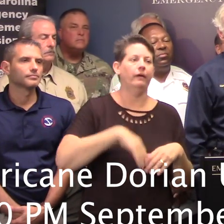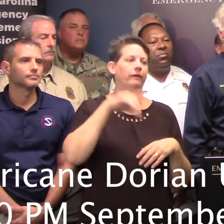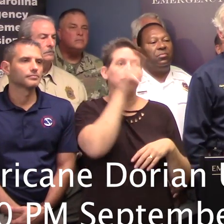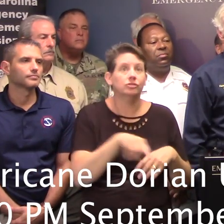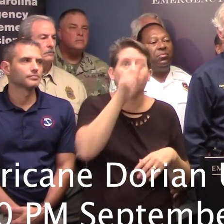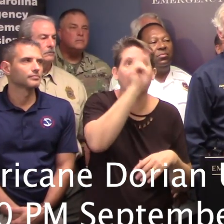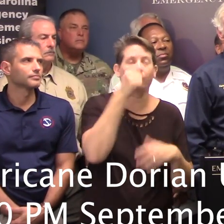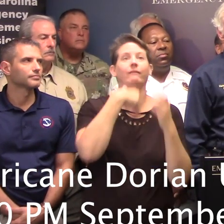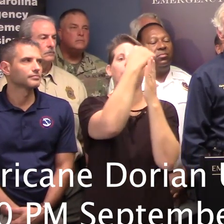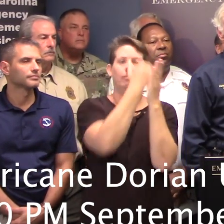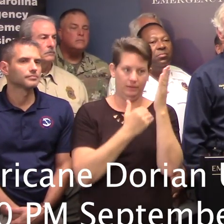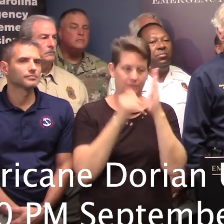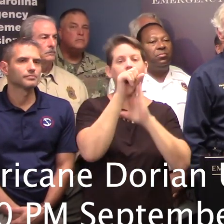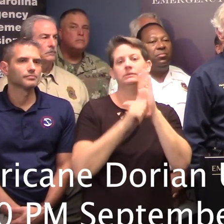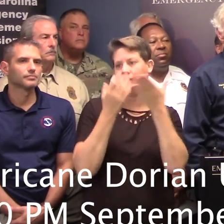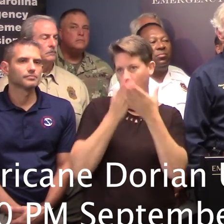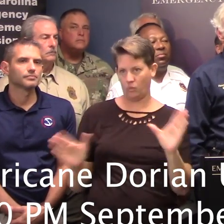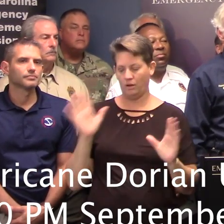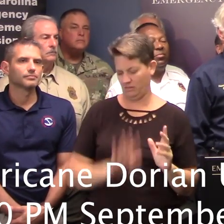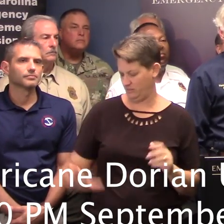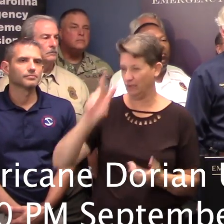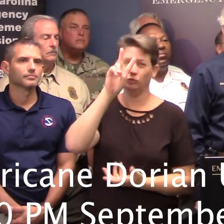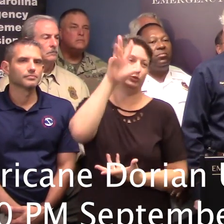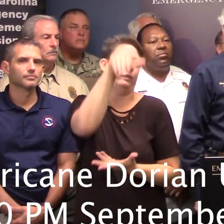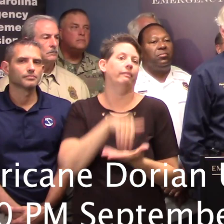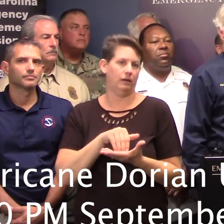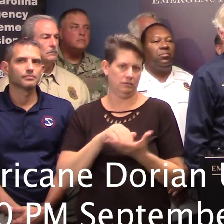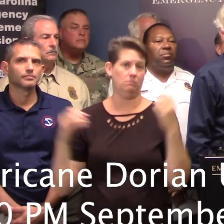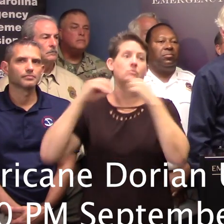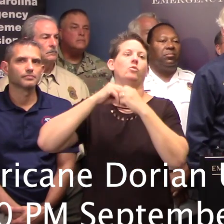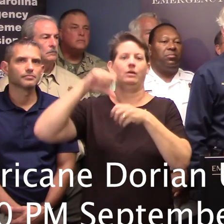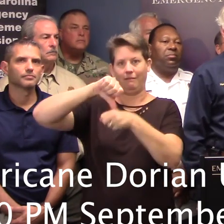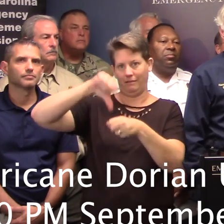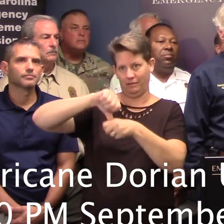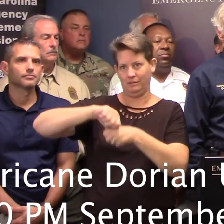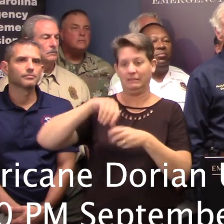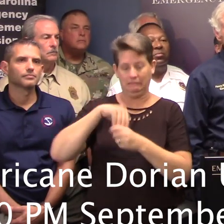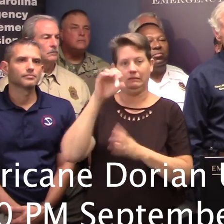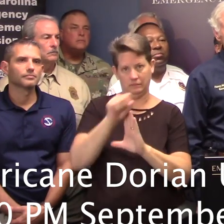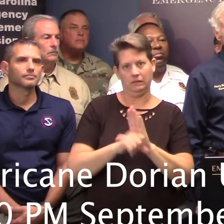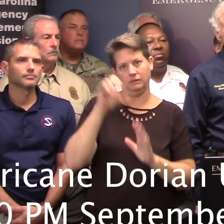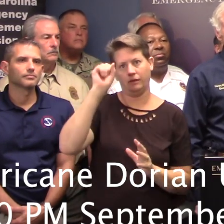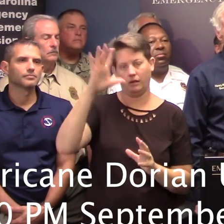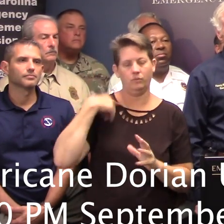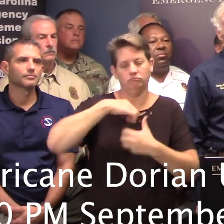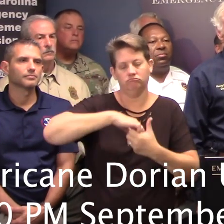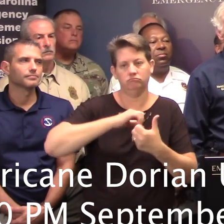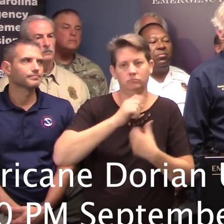have a list statewide. There's over 2,000 plus gas stations in the state of South Carolina.